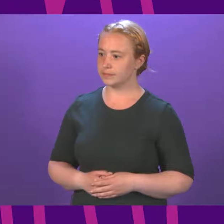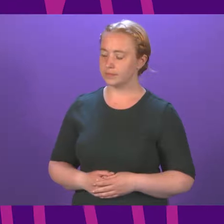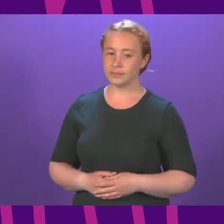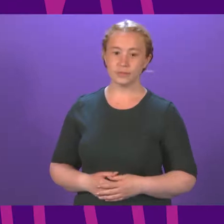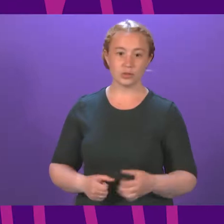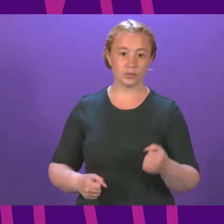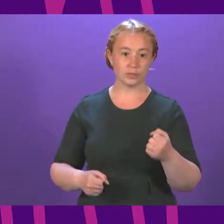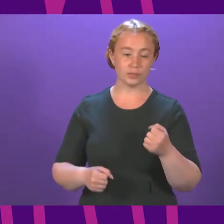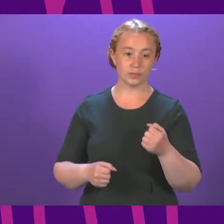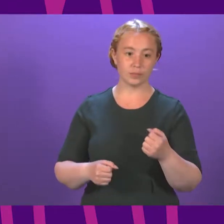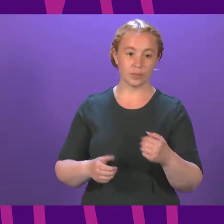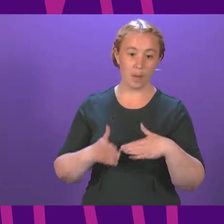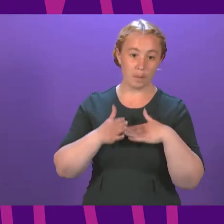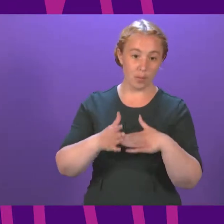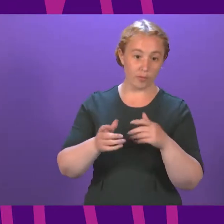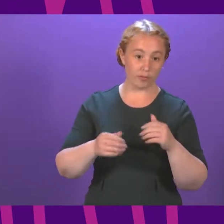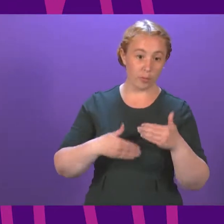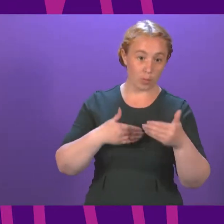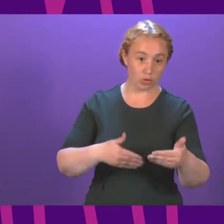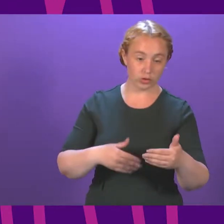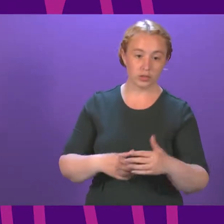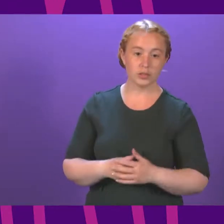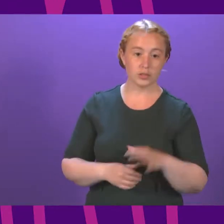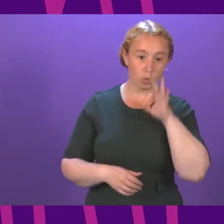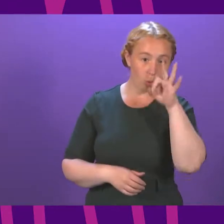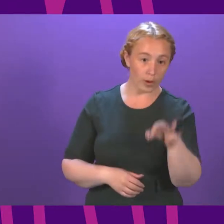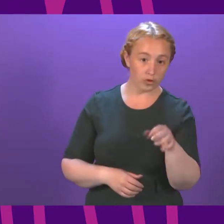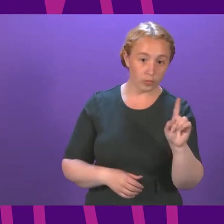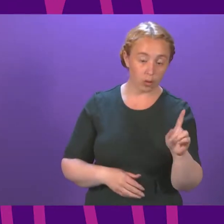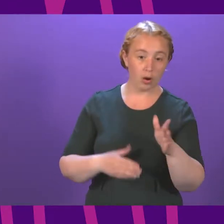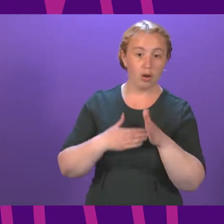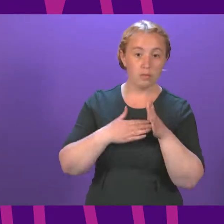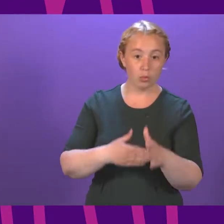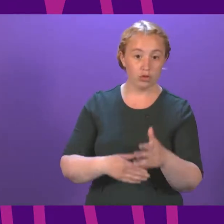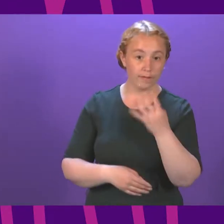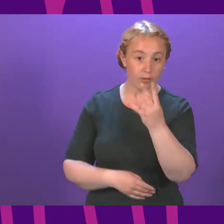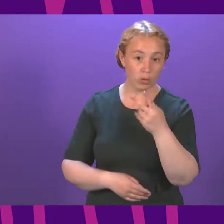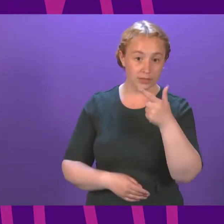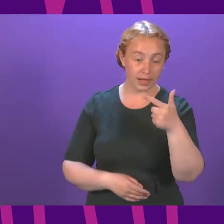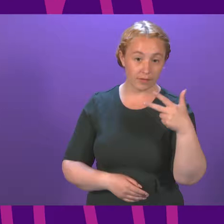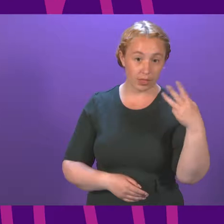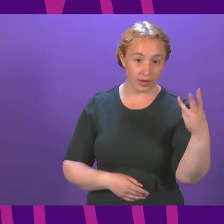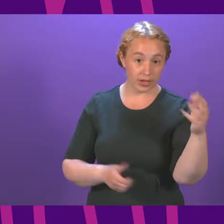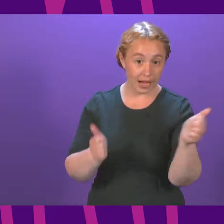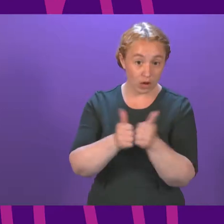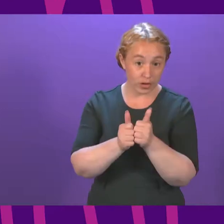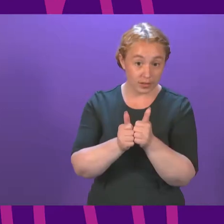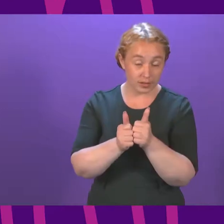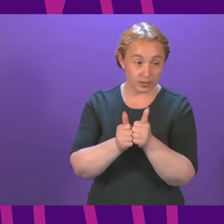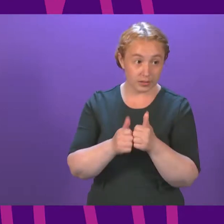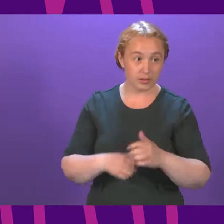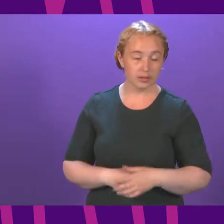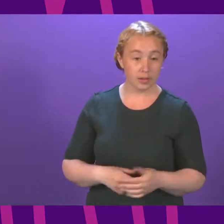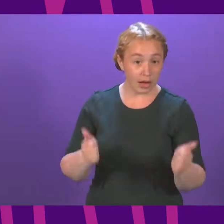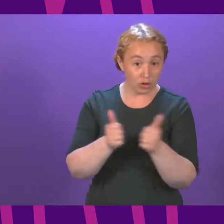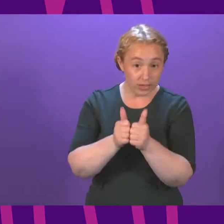Officer, and formally moved. Thank you. The question is that motion 473 be agreed. Are we